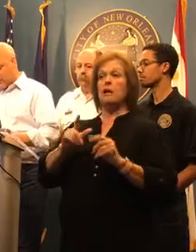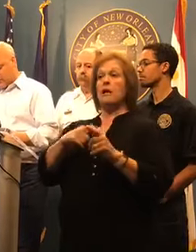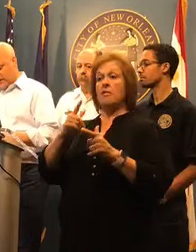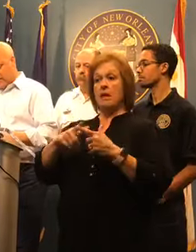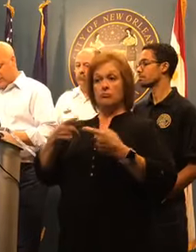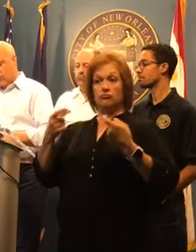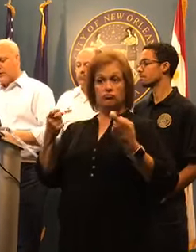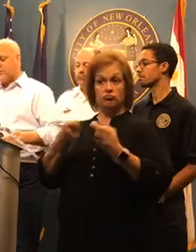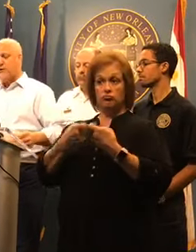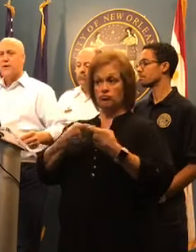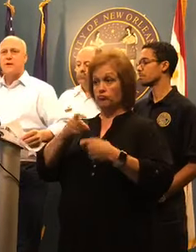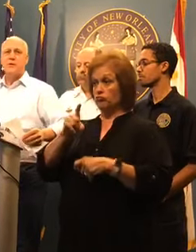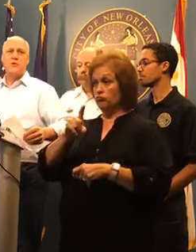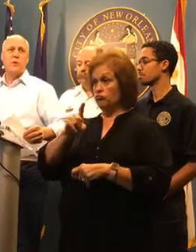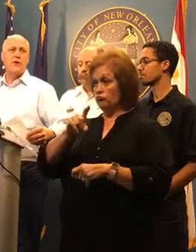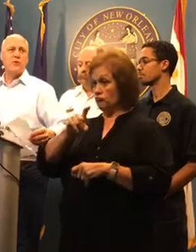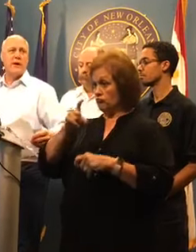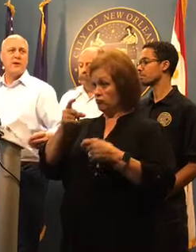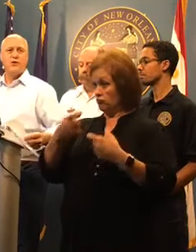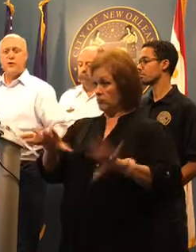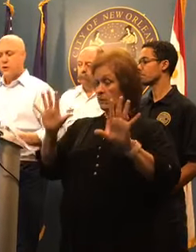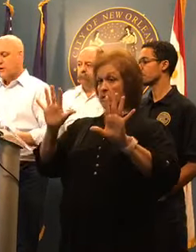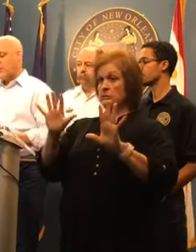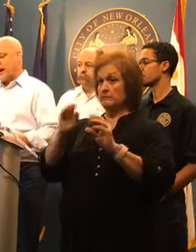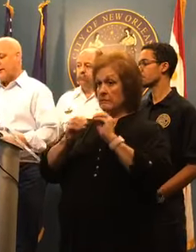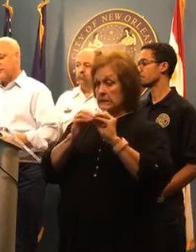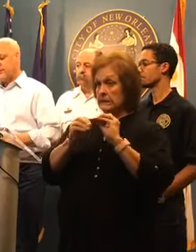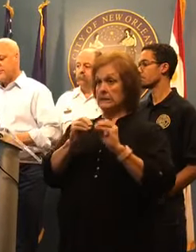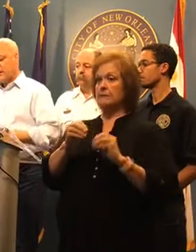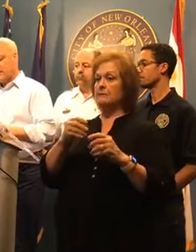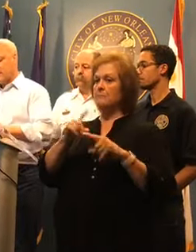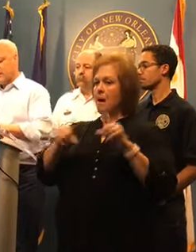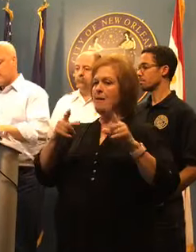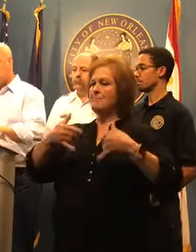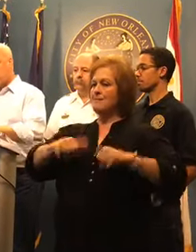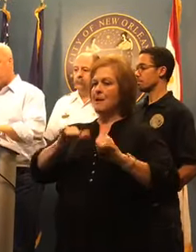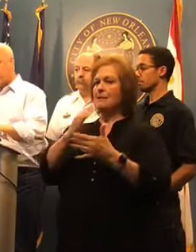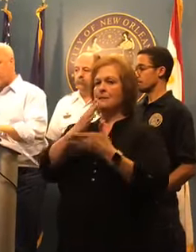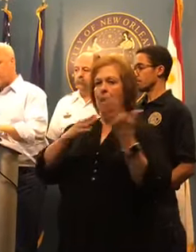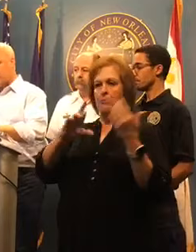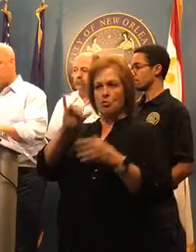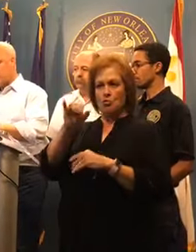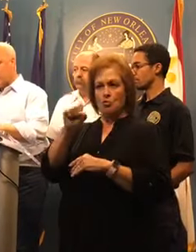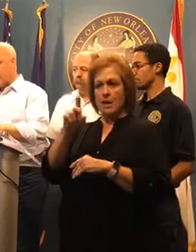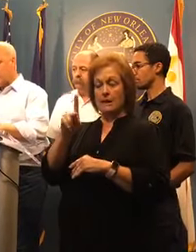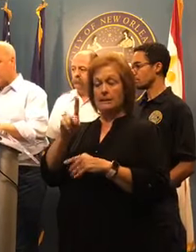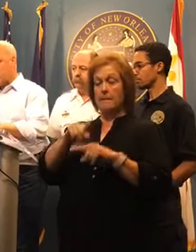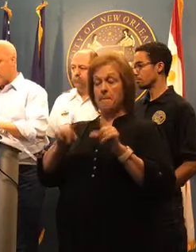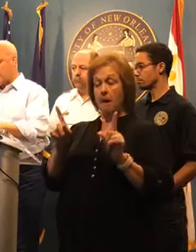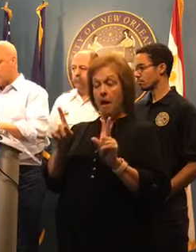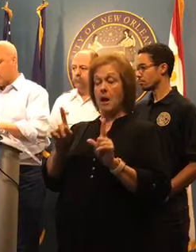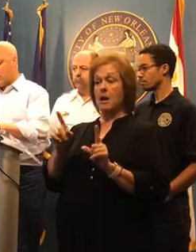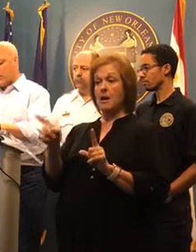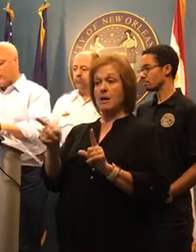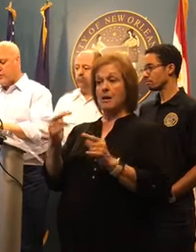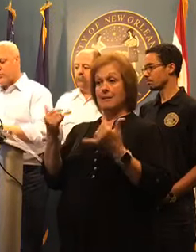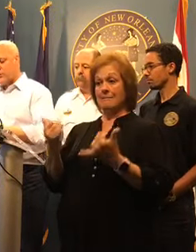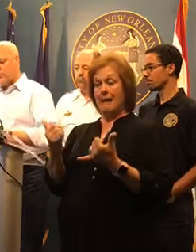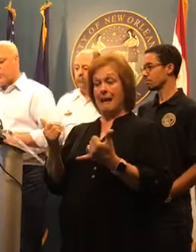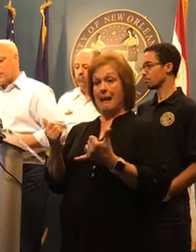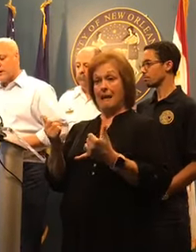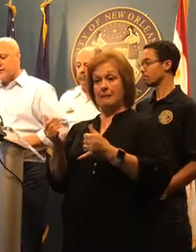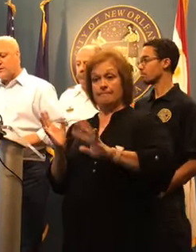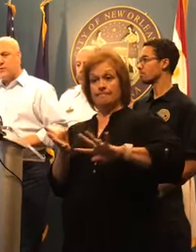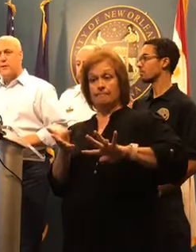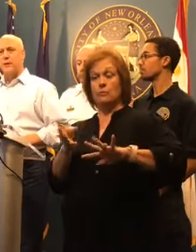there will continue to be some risk to our drainage capacity. So at this time, the system's capacity to drain stormwater from the